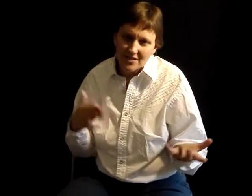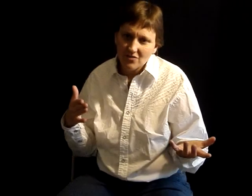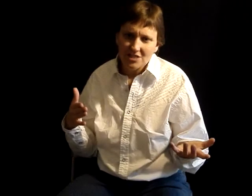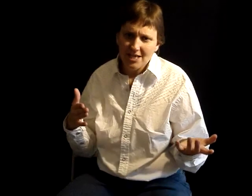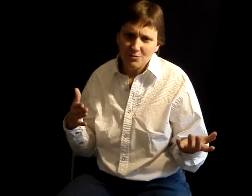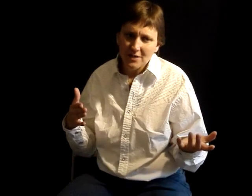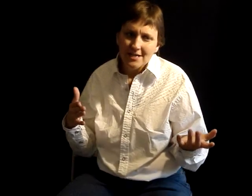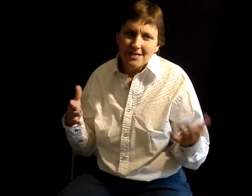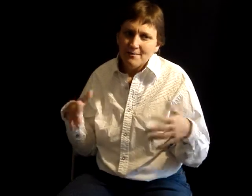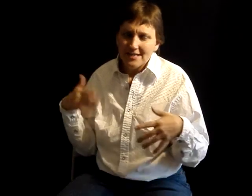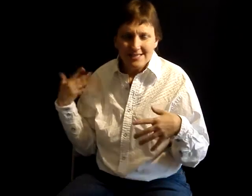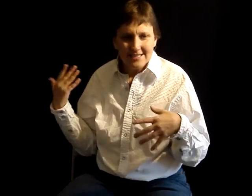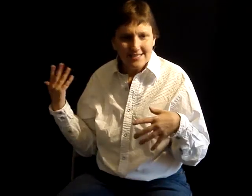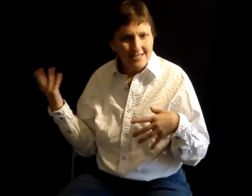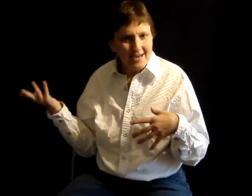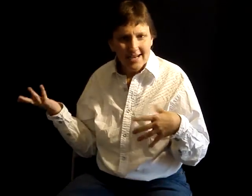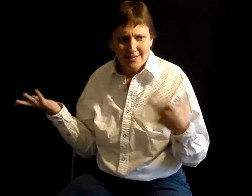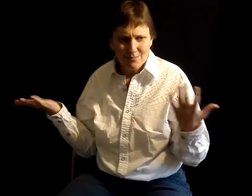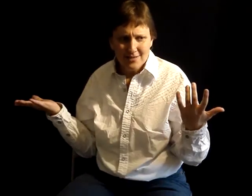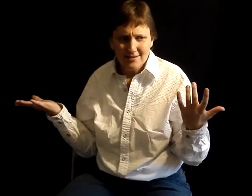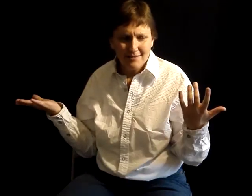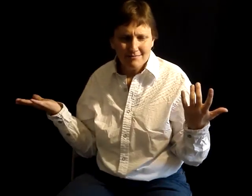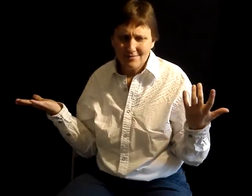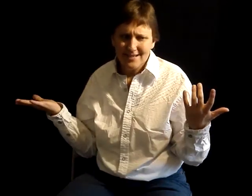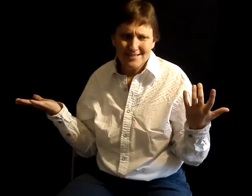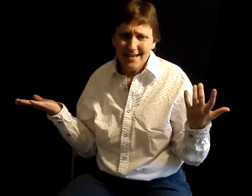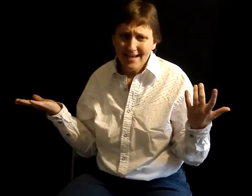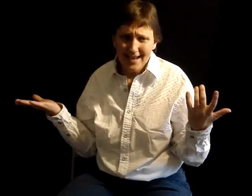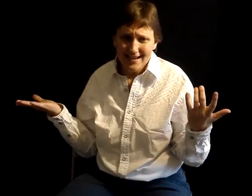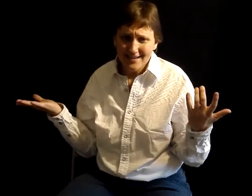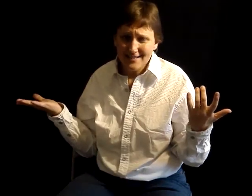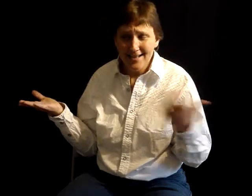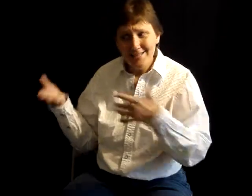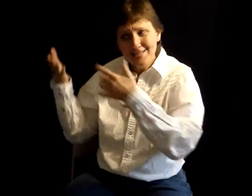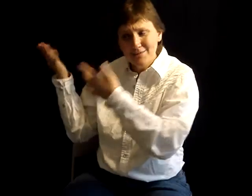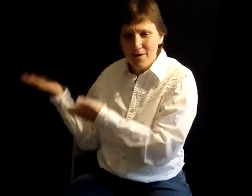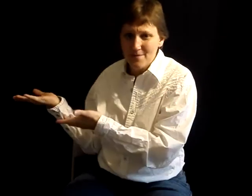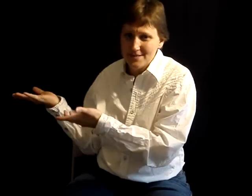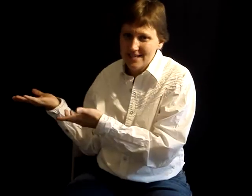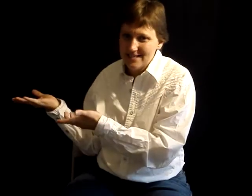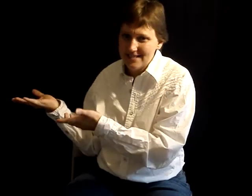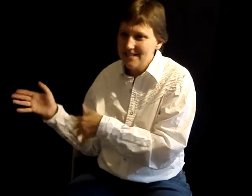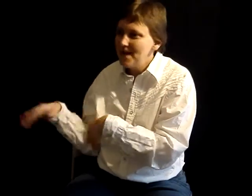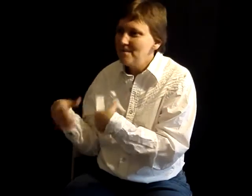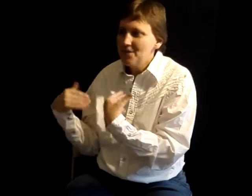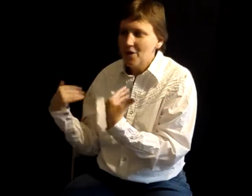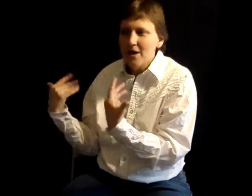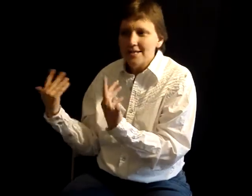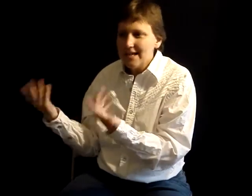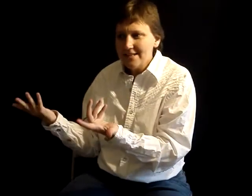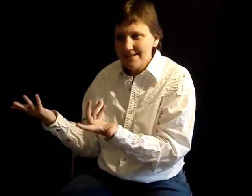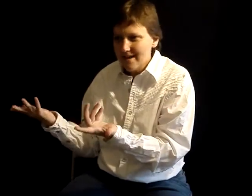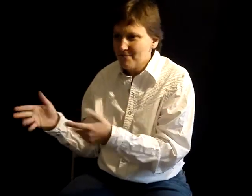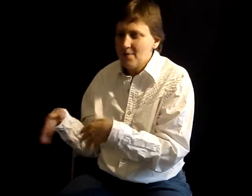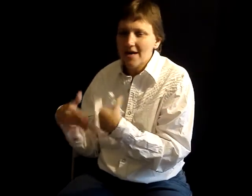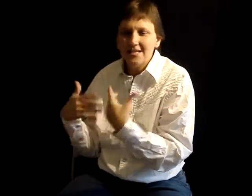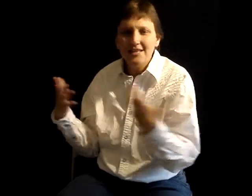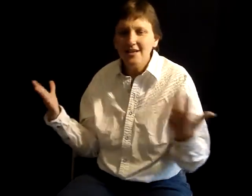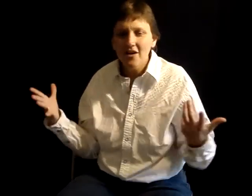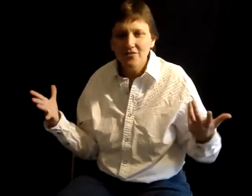several sites, but basically this guy has been, like a decade, telling the Department of Justice, you know, telling the FBI, telling all